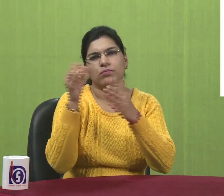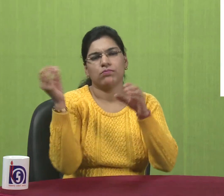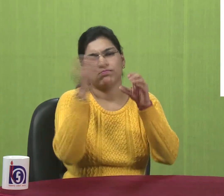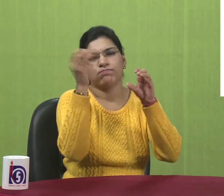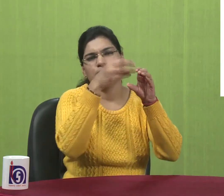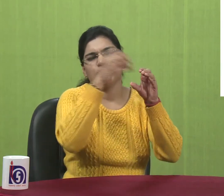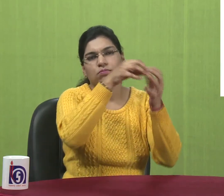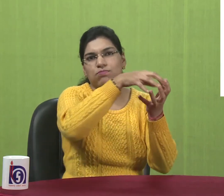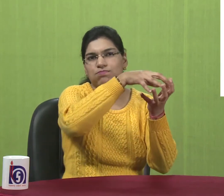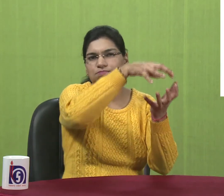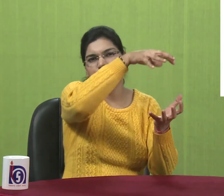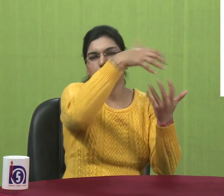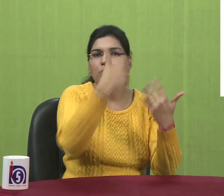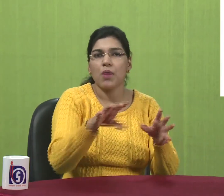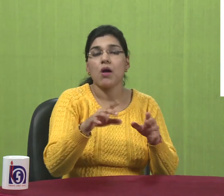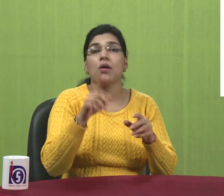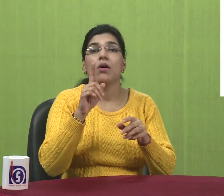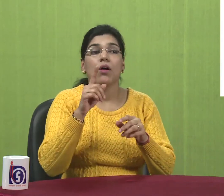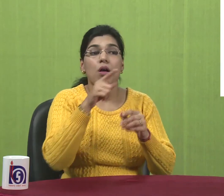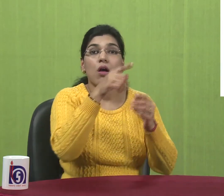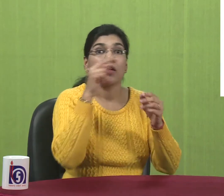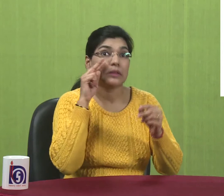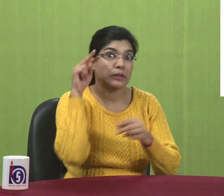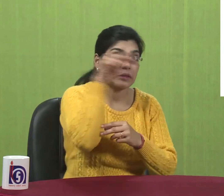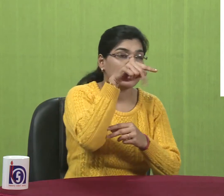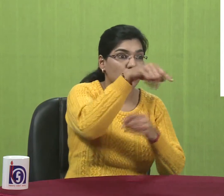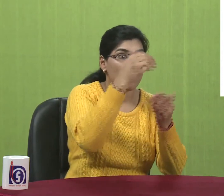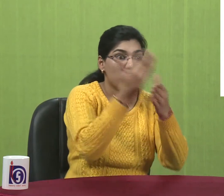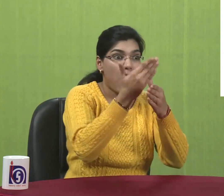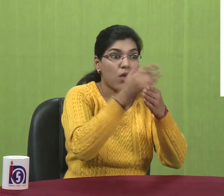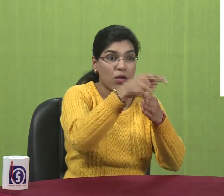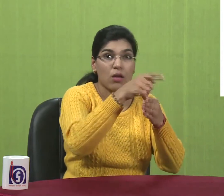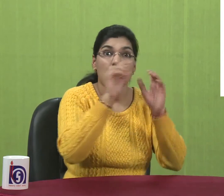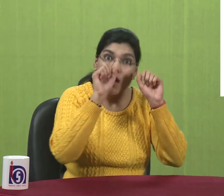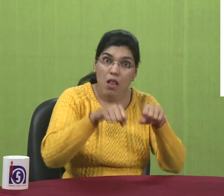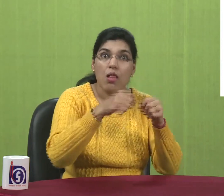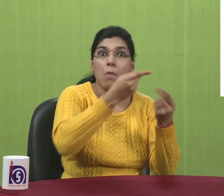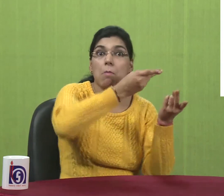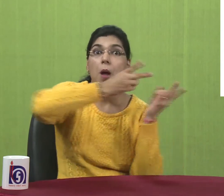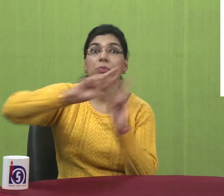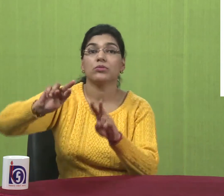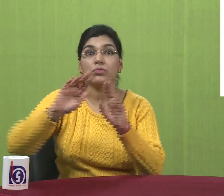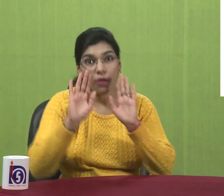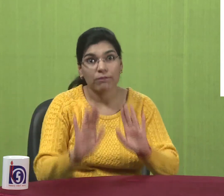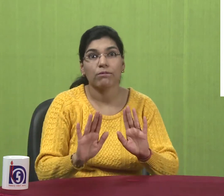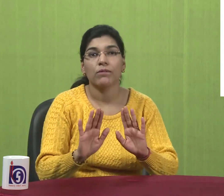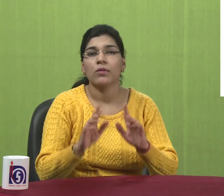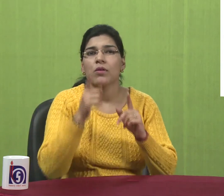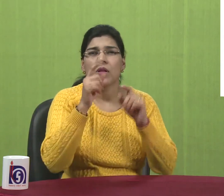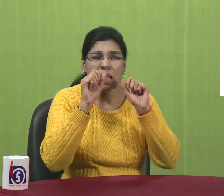files. But what if. want to. Remove a file. Where does. The file go. After you delete it. So you see. In the picture. Recycle bin.